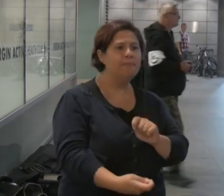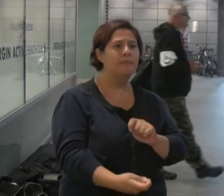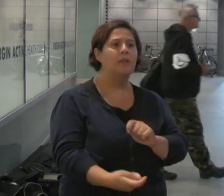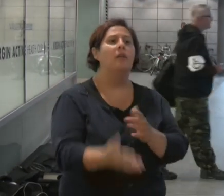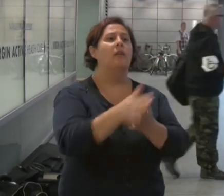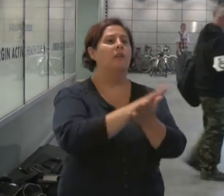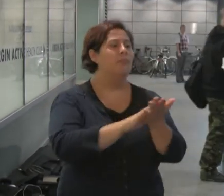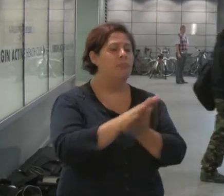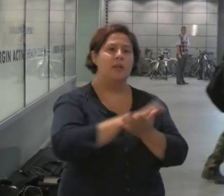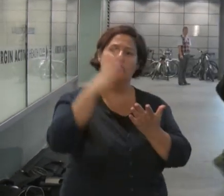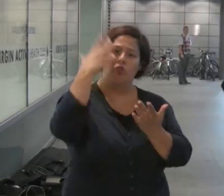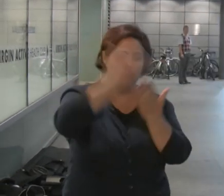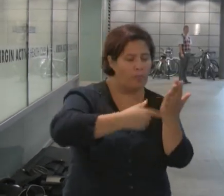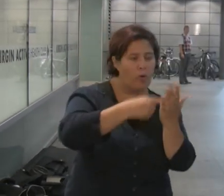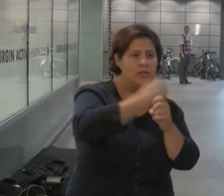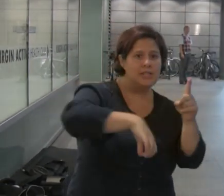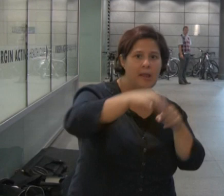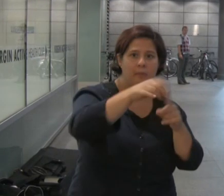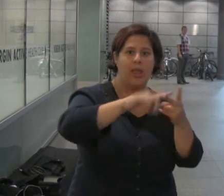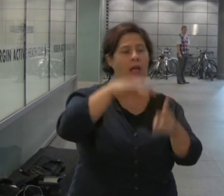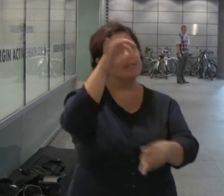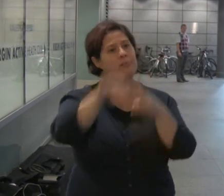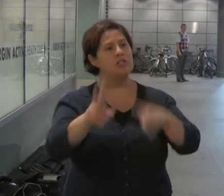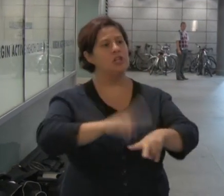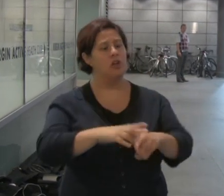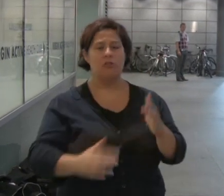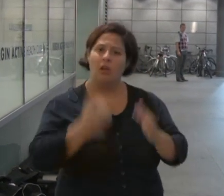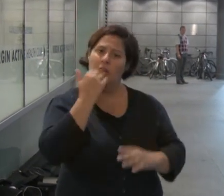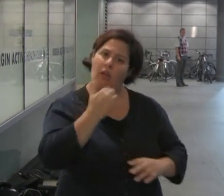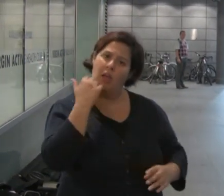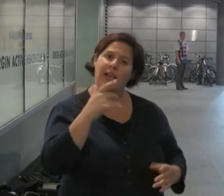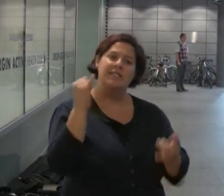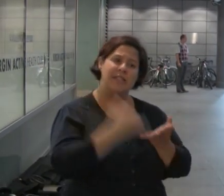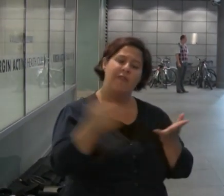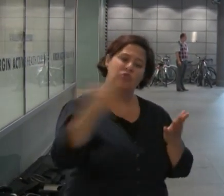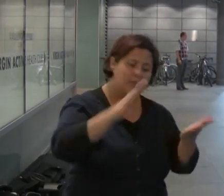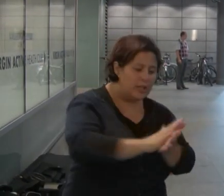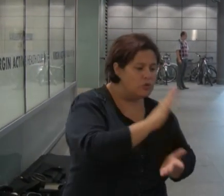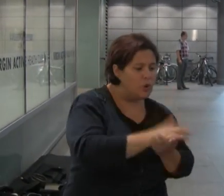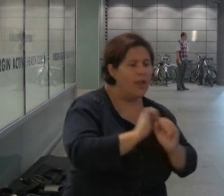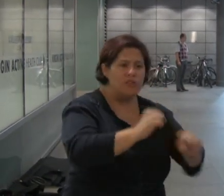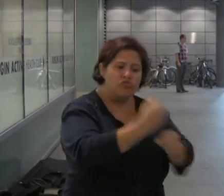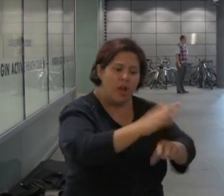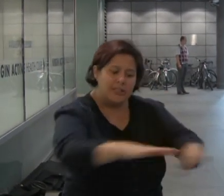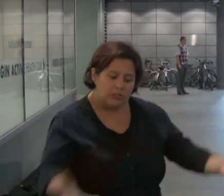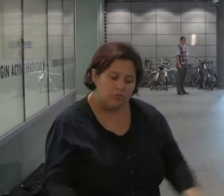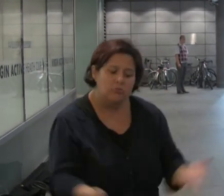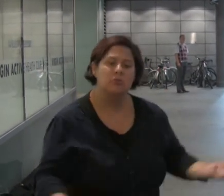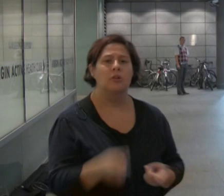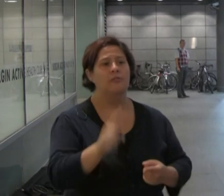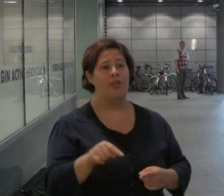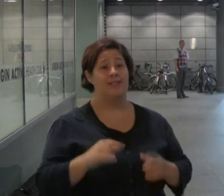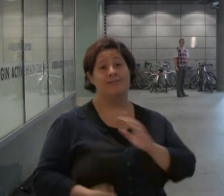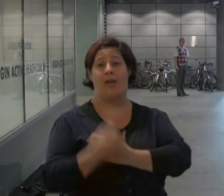so a report from a GP and a specialist should be good enough. Stephen should have been enjoying time with his grandchildren. For this to happen was just